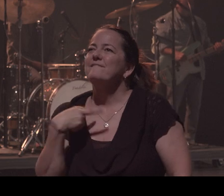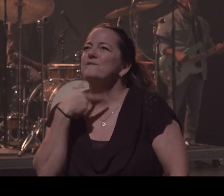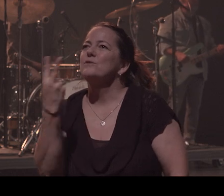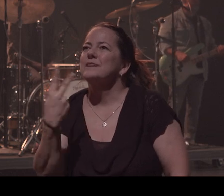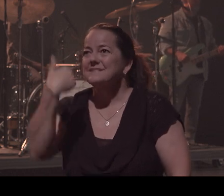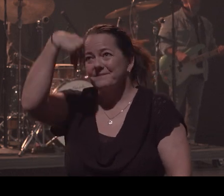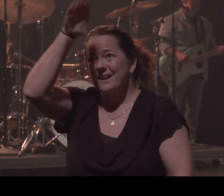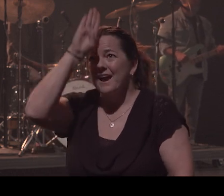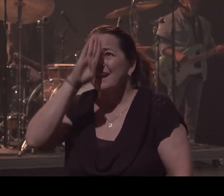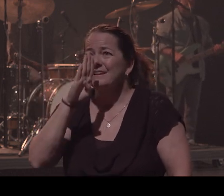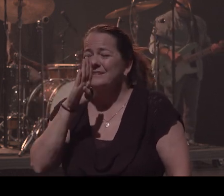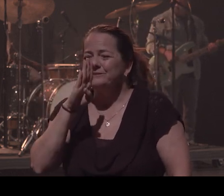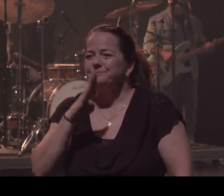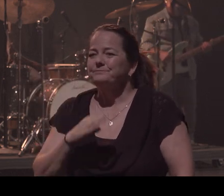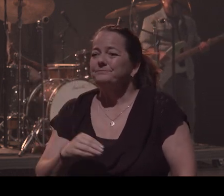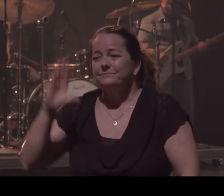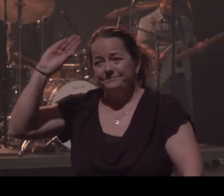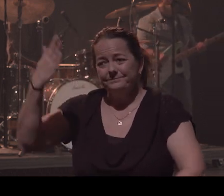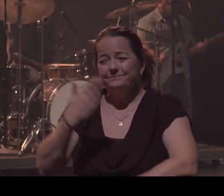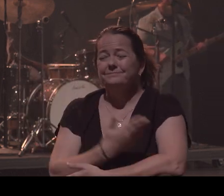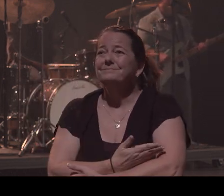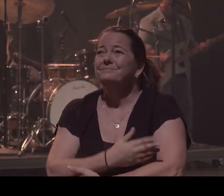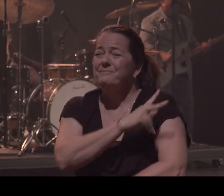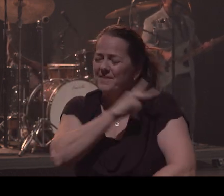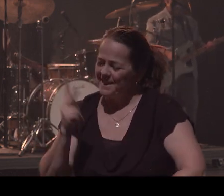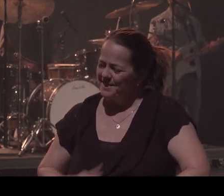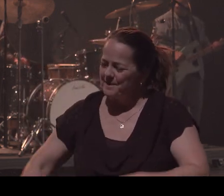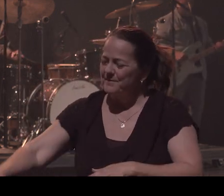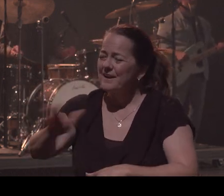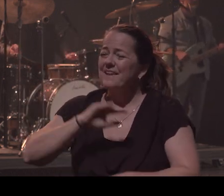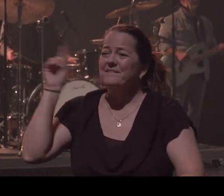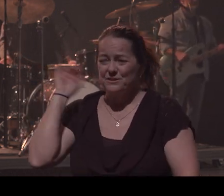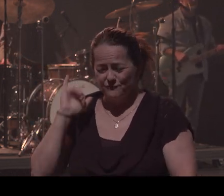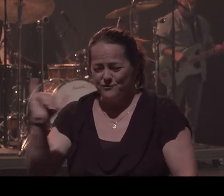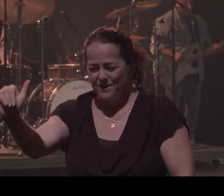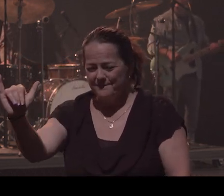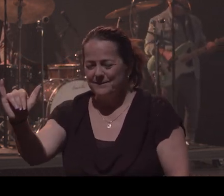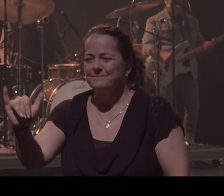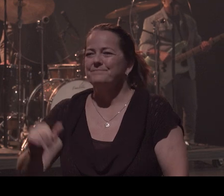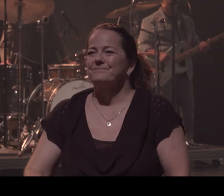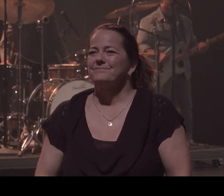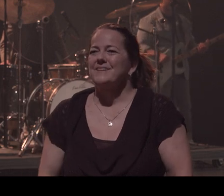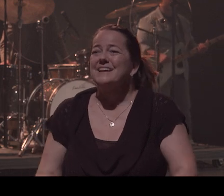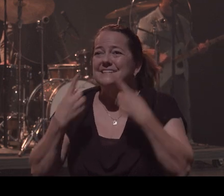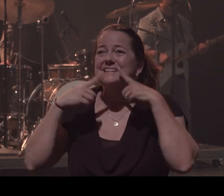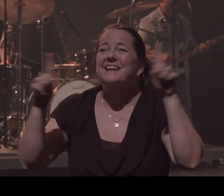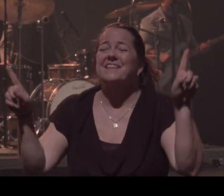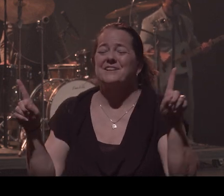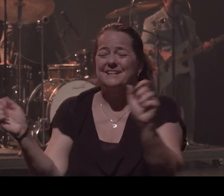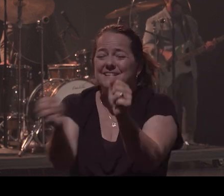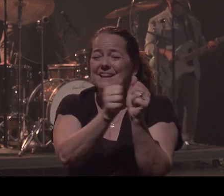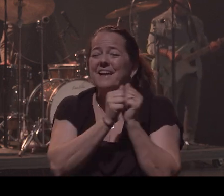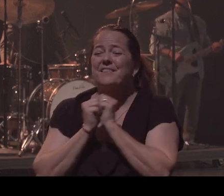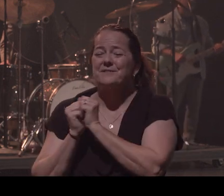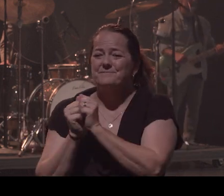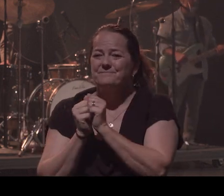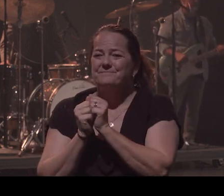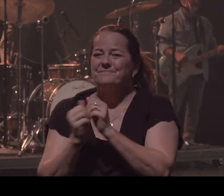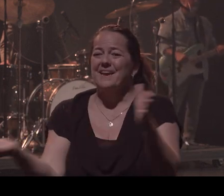so with sons and daughters of a king of a kingdom that is forever let's just declare that together right now again I'm already